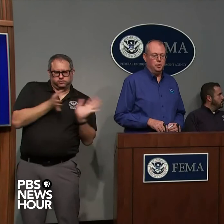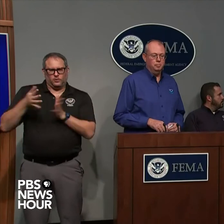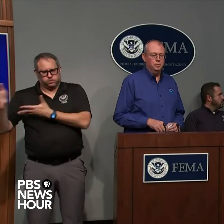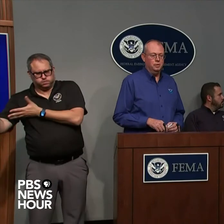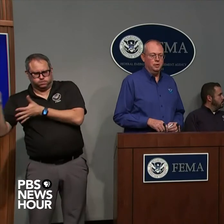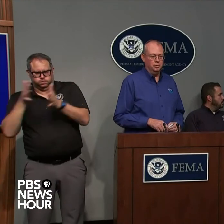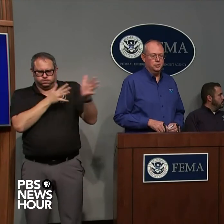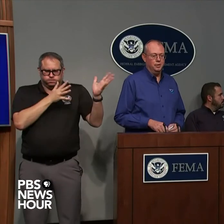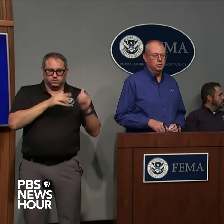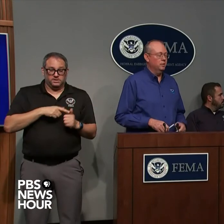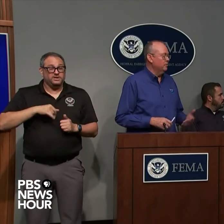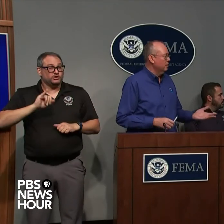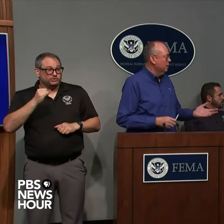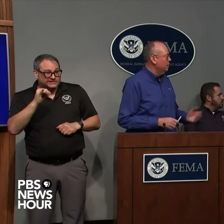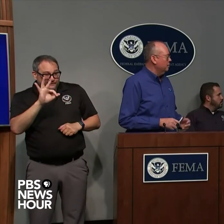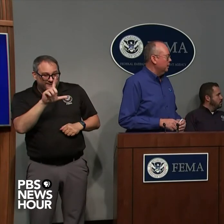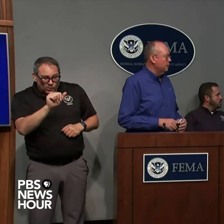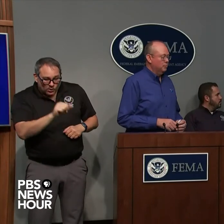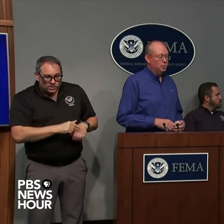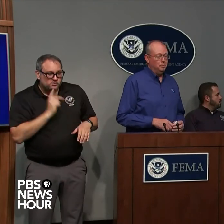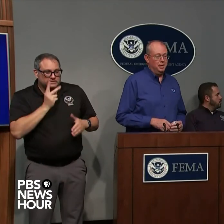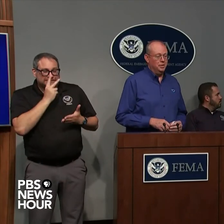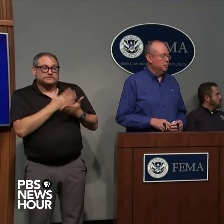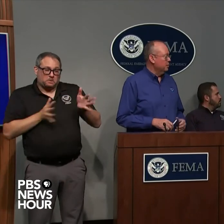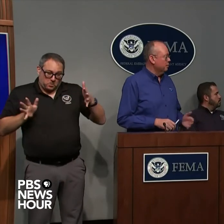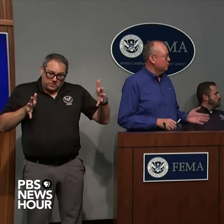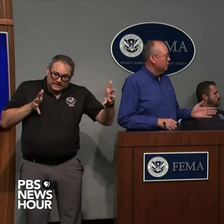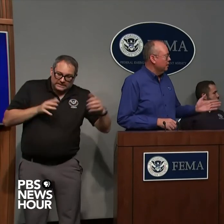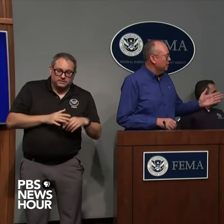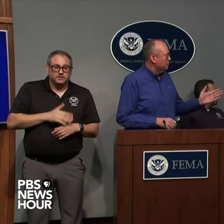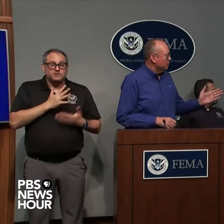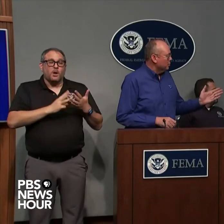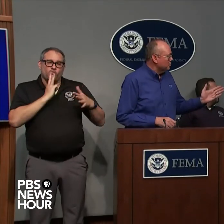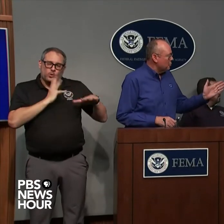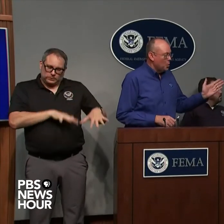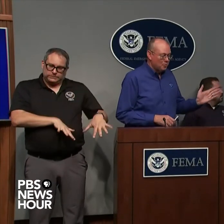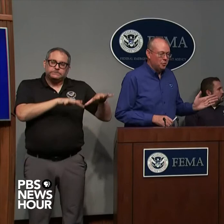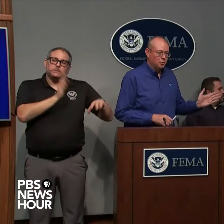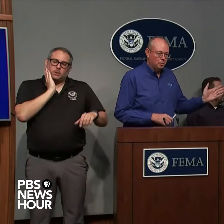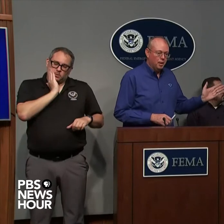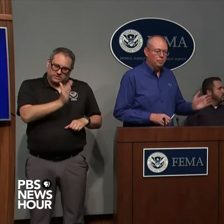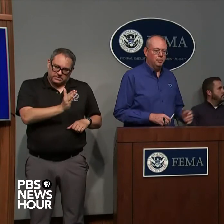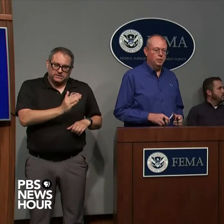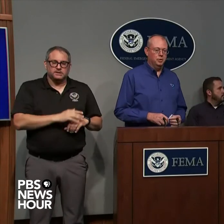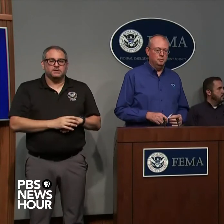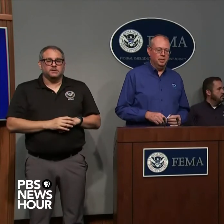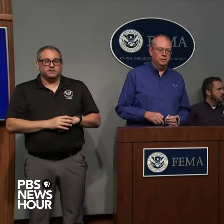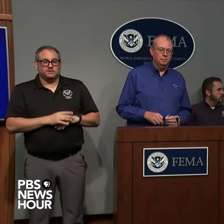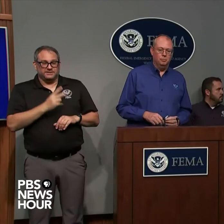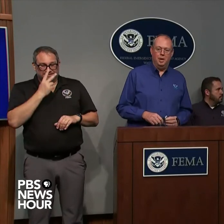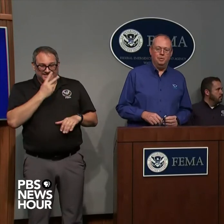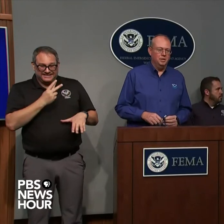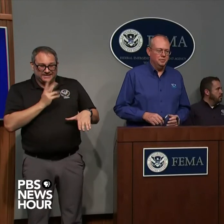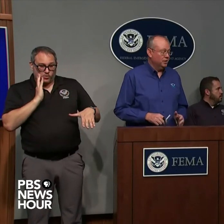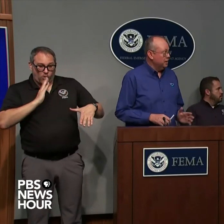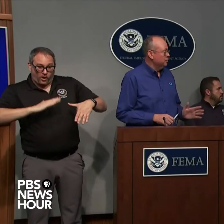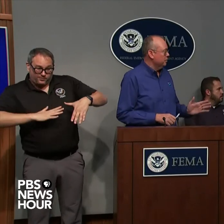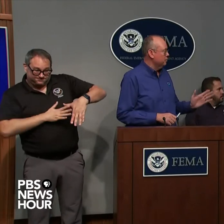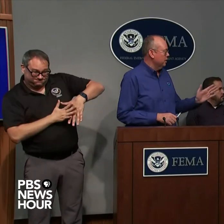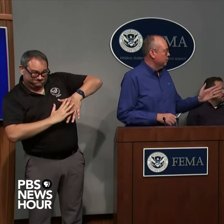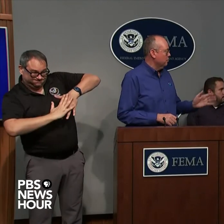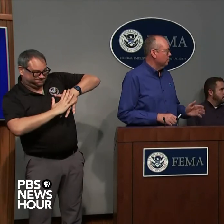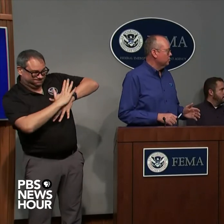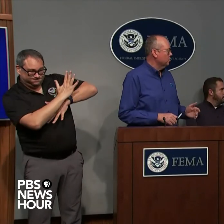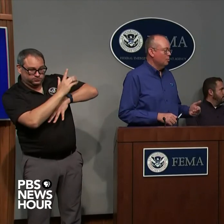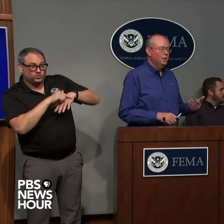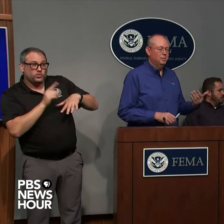water some pushed up into those areas so even they need to really pay attention to this and it goes over water for a little bit but we don't expect some rapid intensification